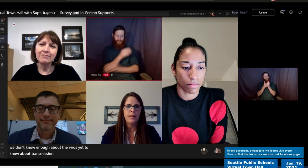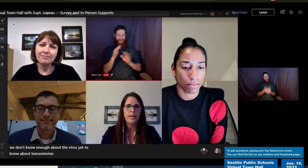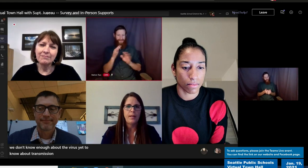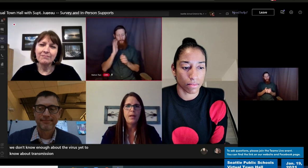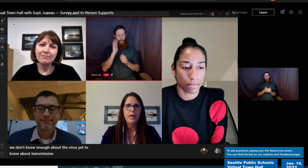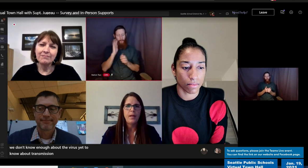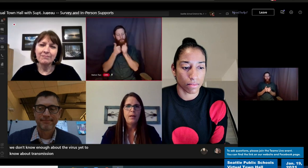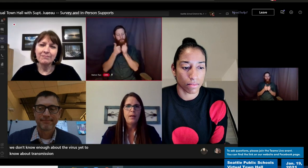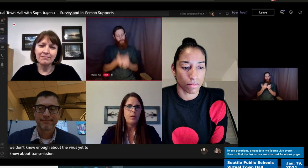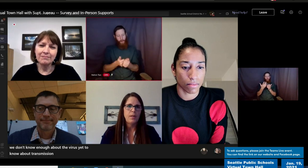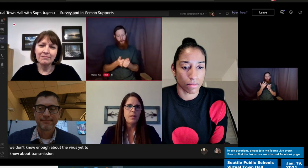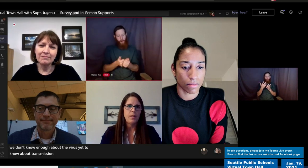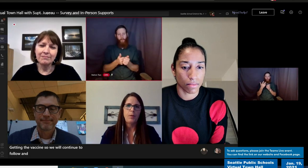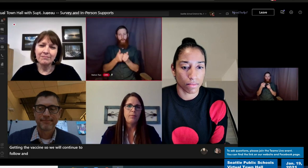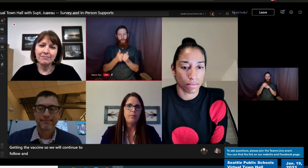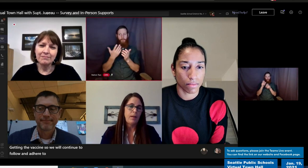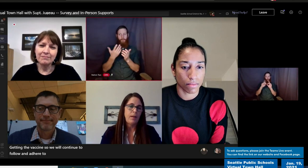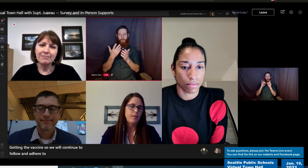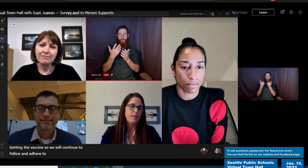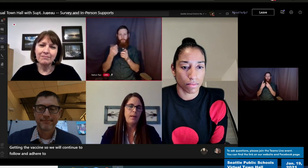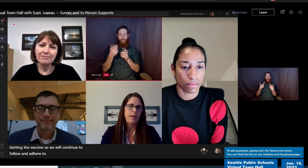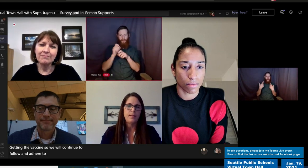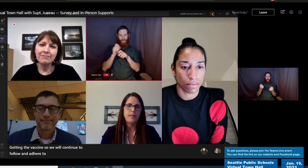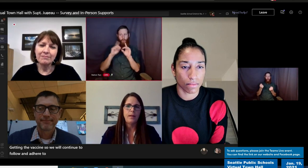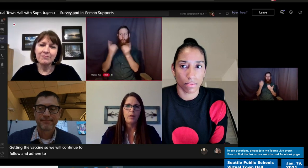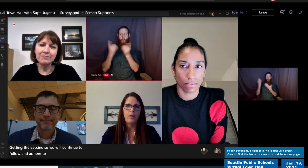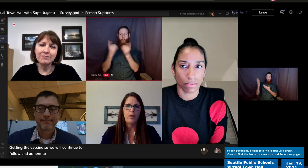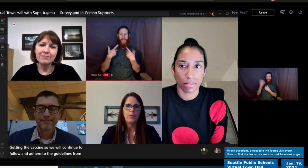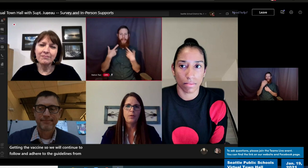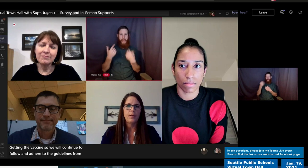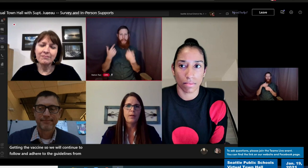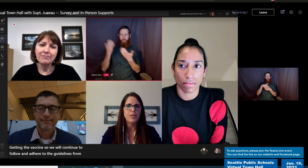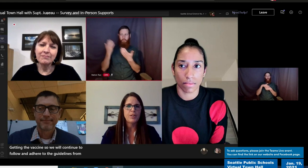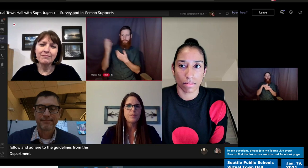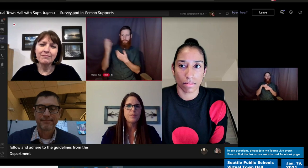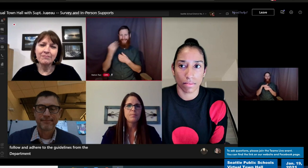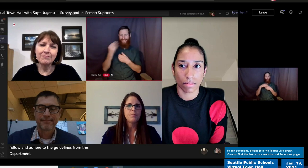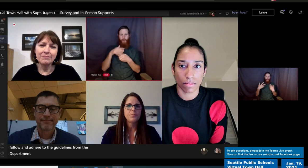from the Department of Health and our local health officials.